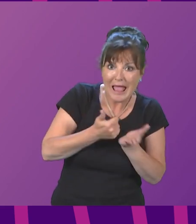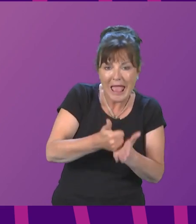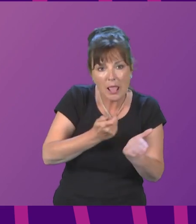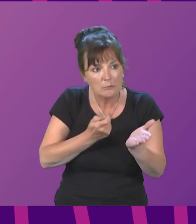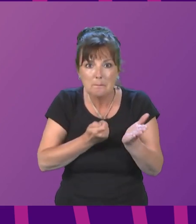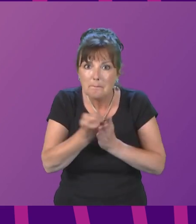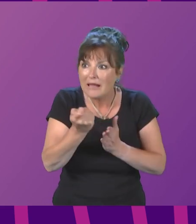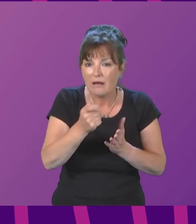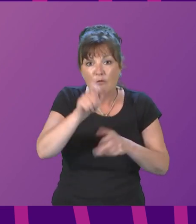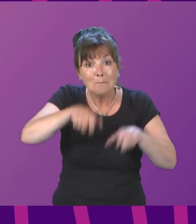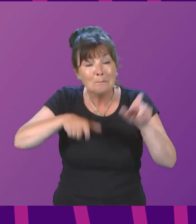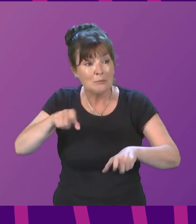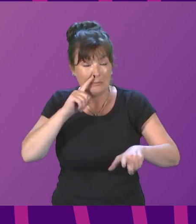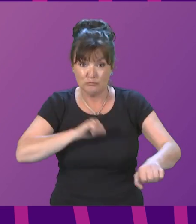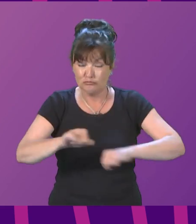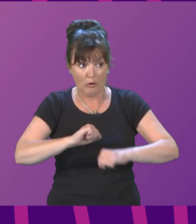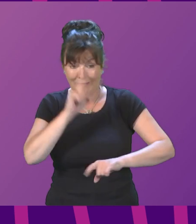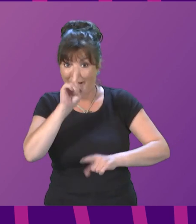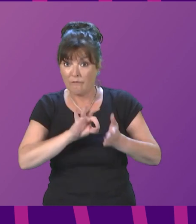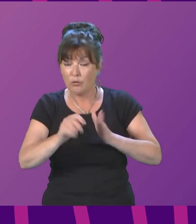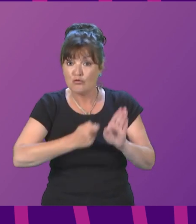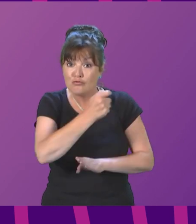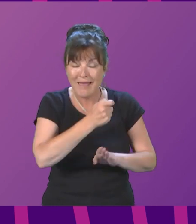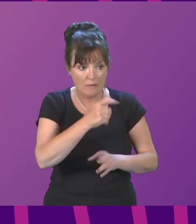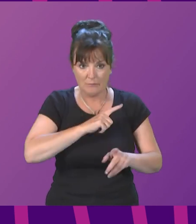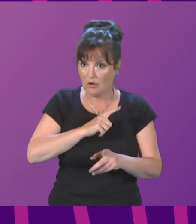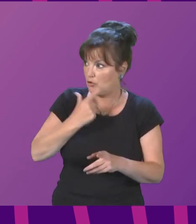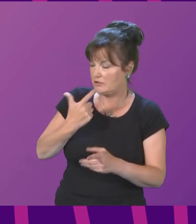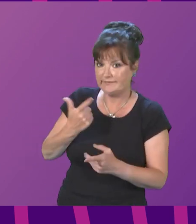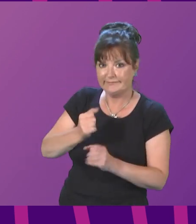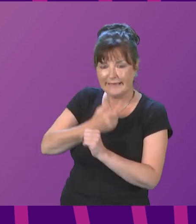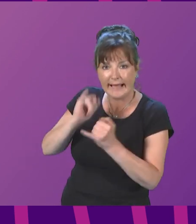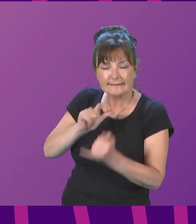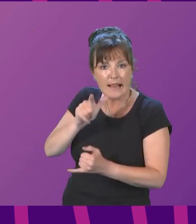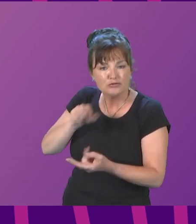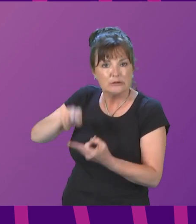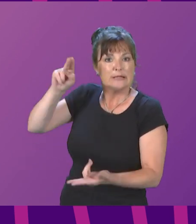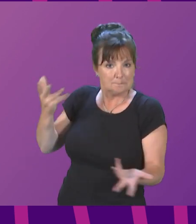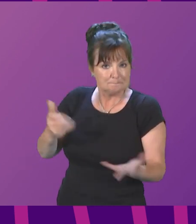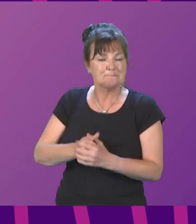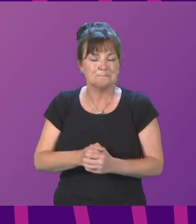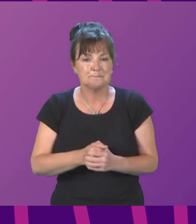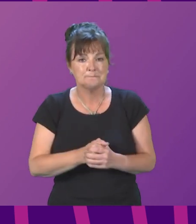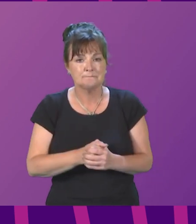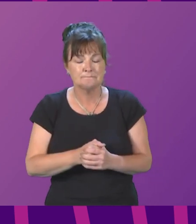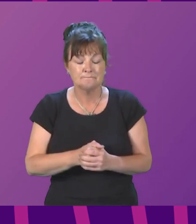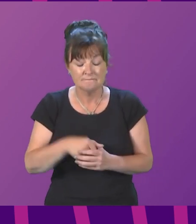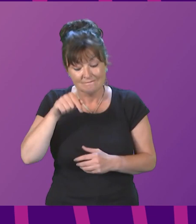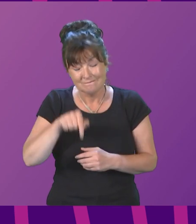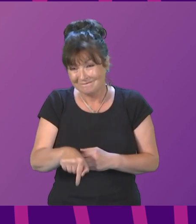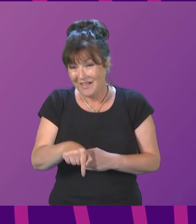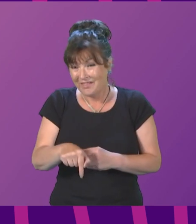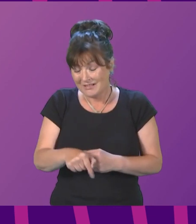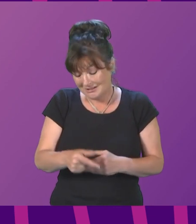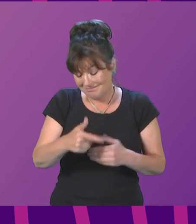as a result of wider cost of living increases. Siding officer, this parliament regrettably